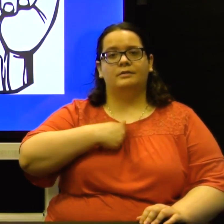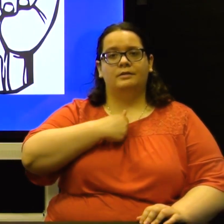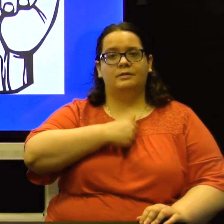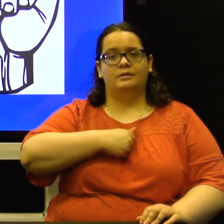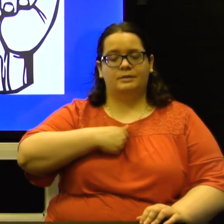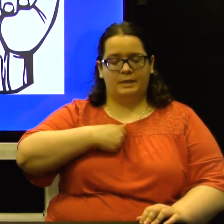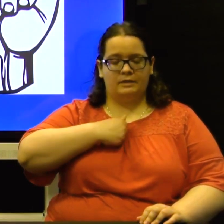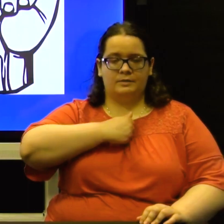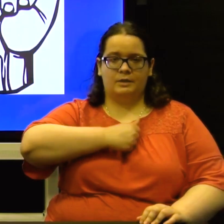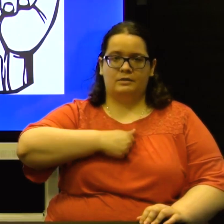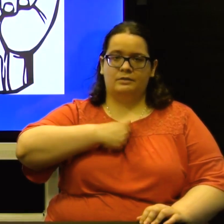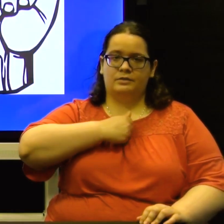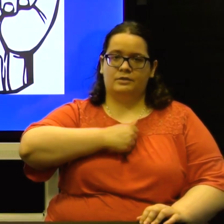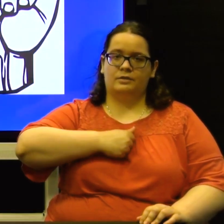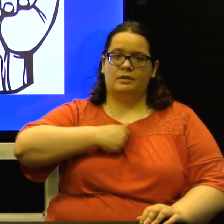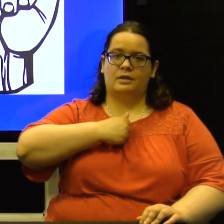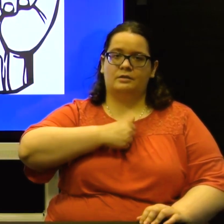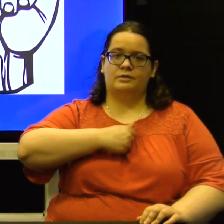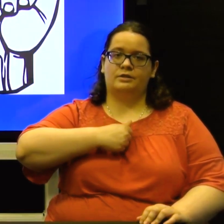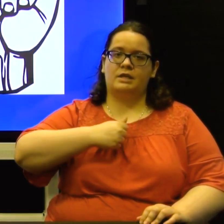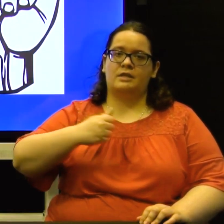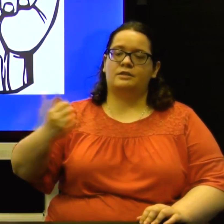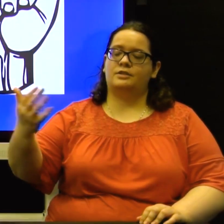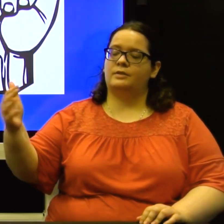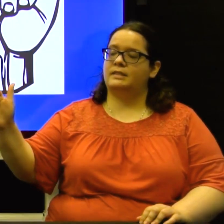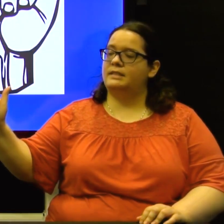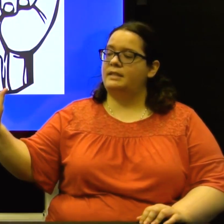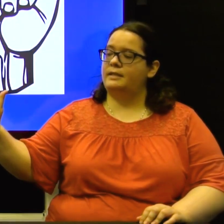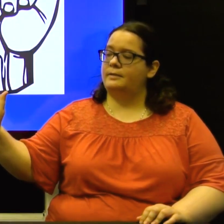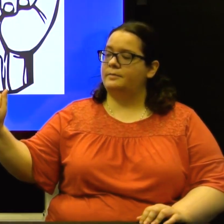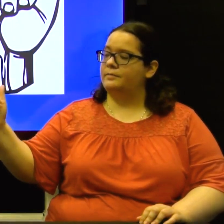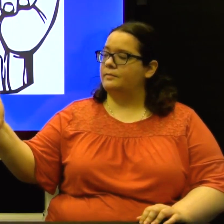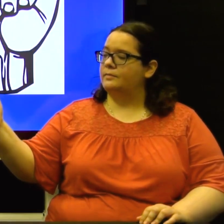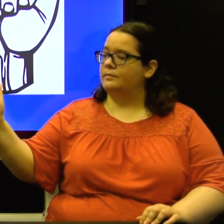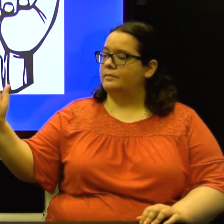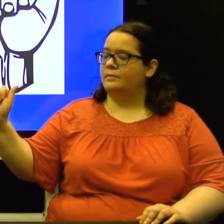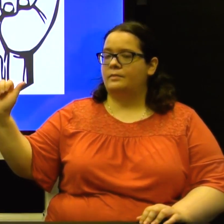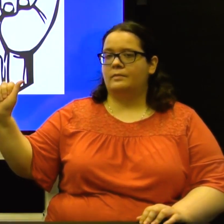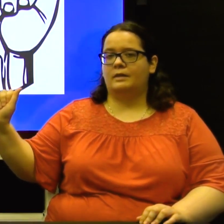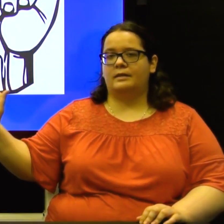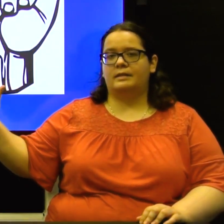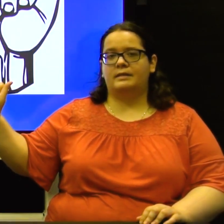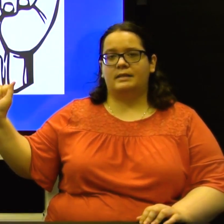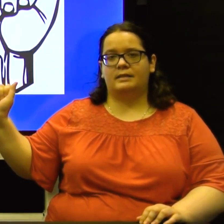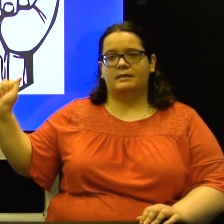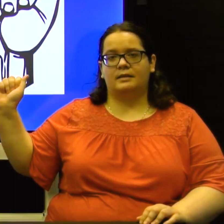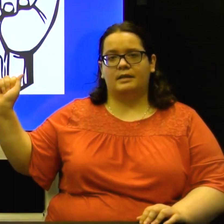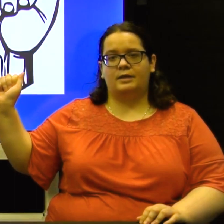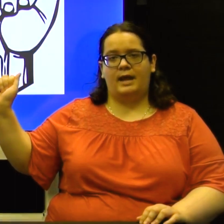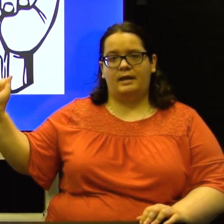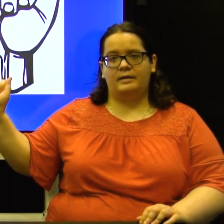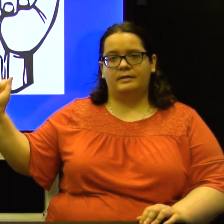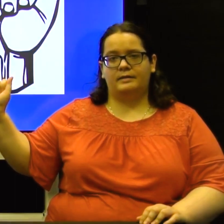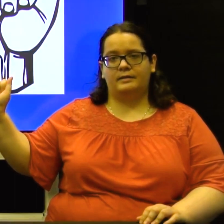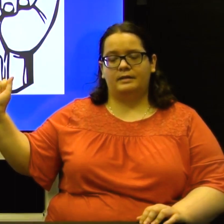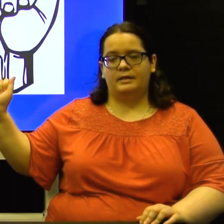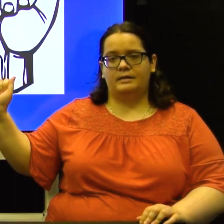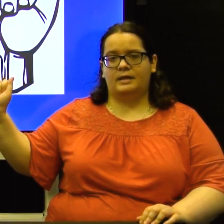Just make a small circle on your chest. You can see that this is the letter A in sign